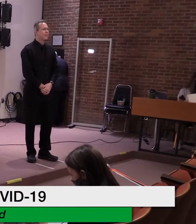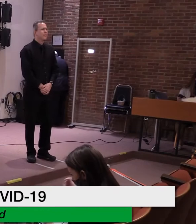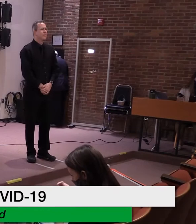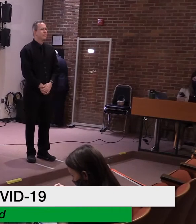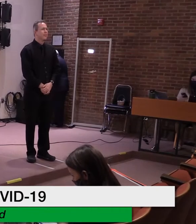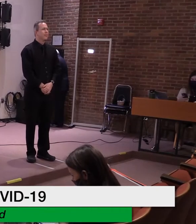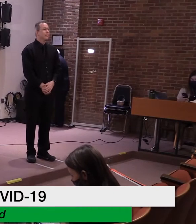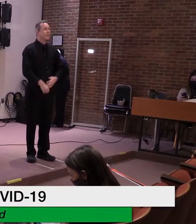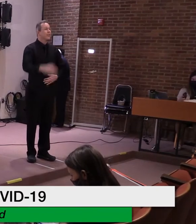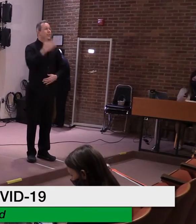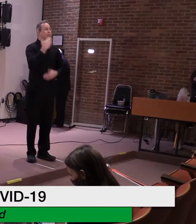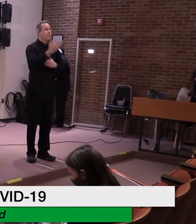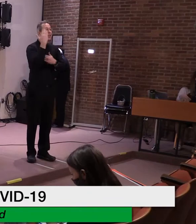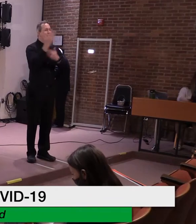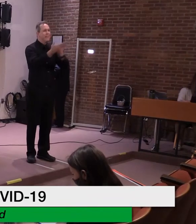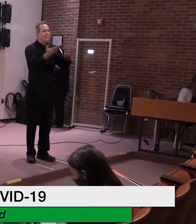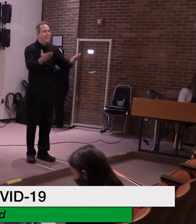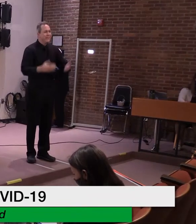Good morning, everyone.